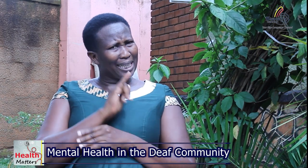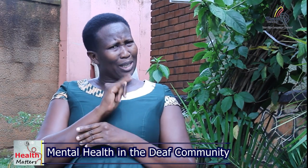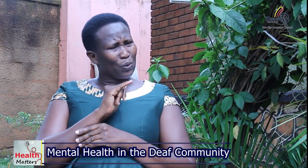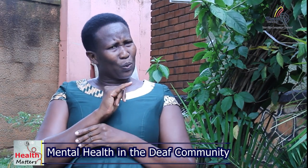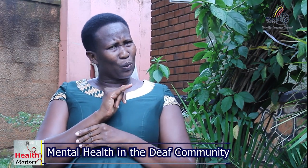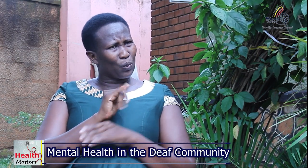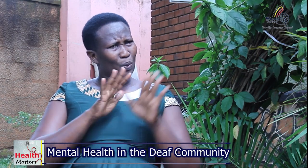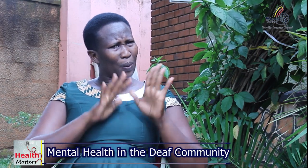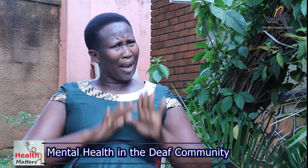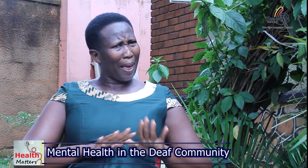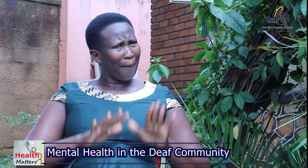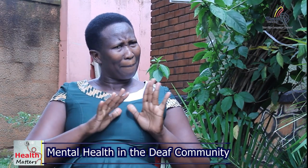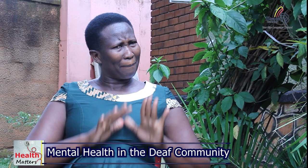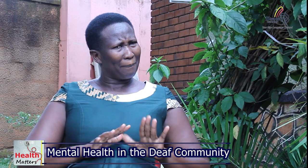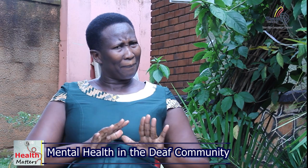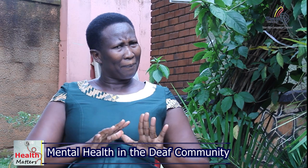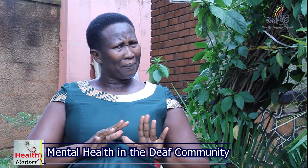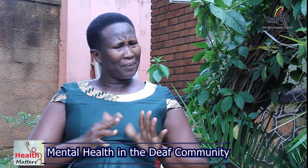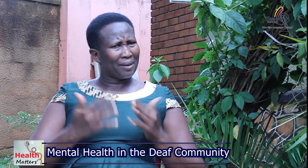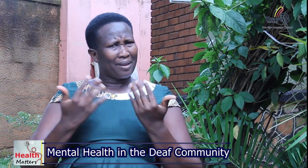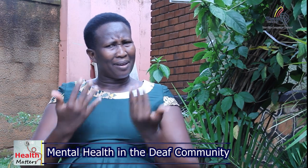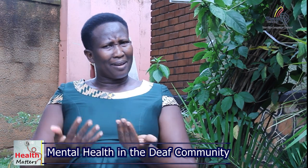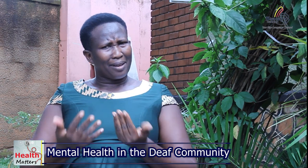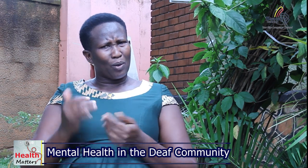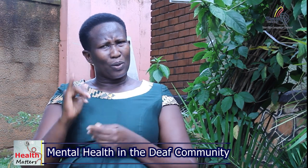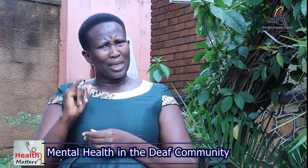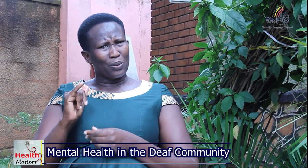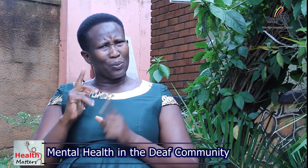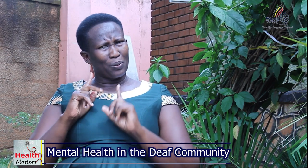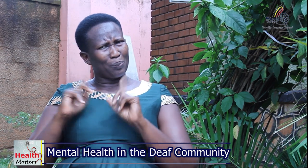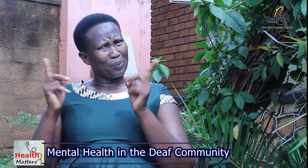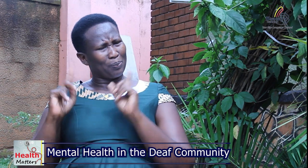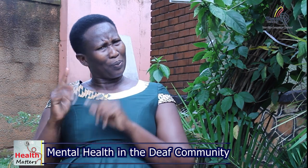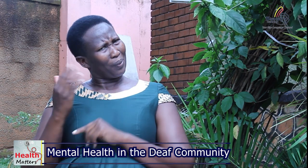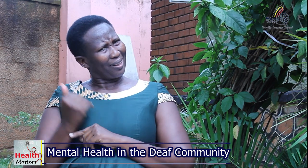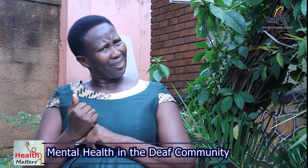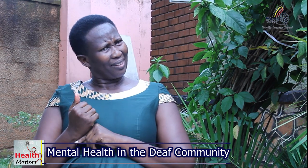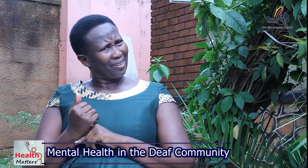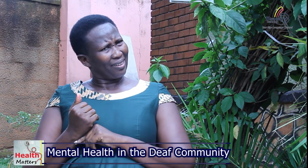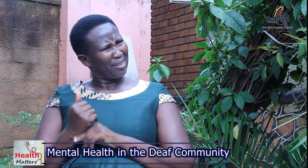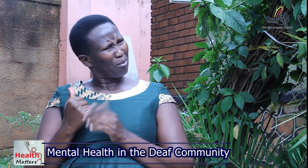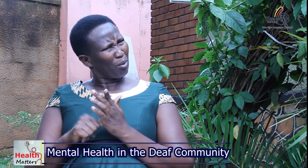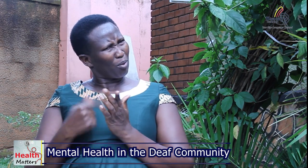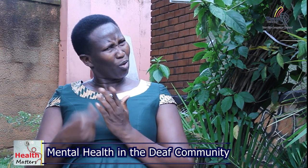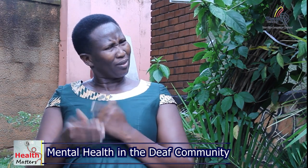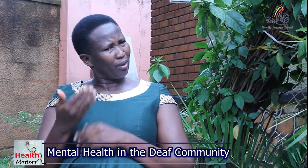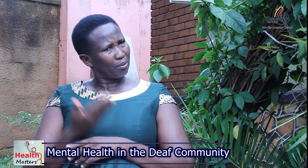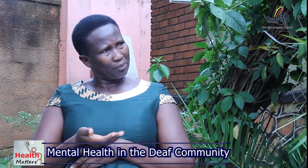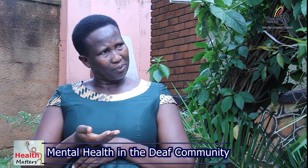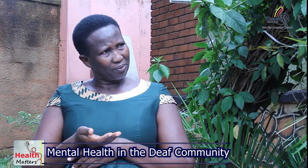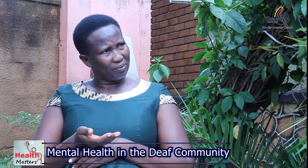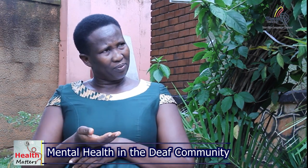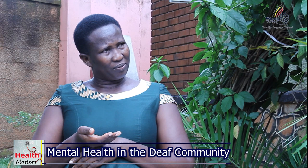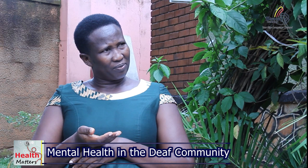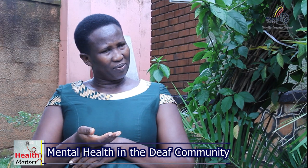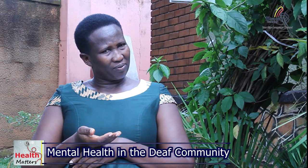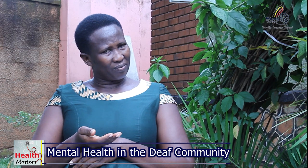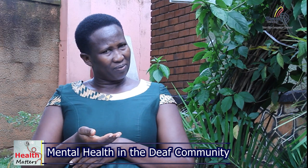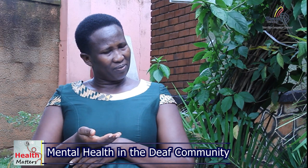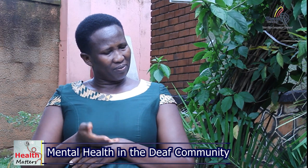gets so pissed up so pissed up okay you know this i've been known this person as a calm person but this time he